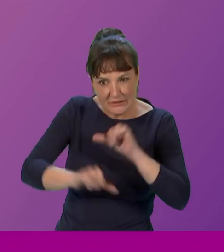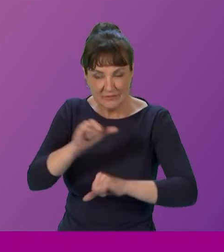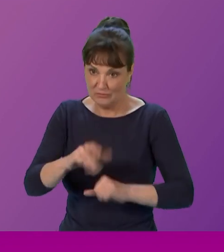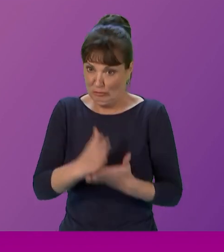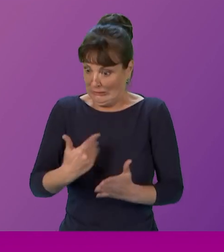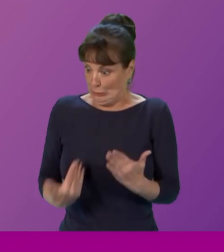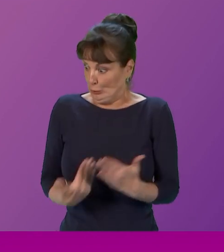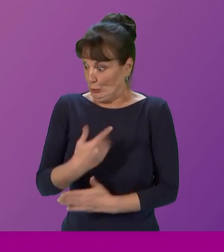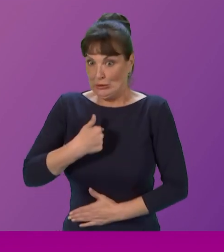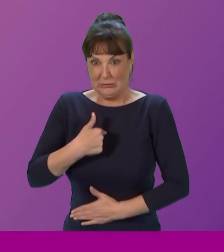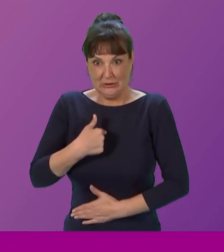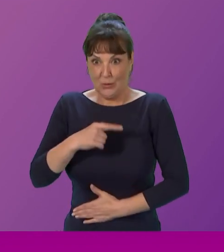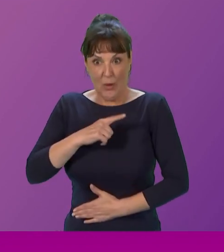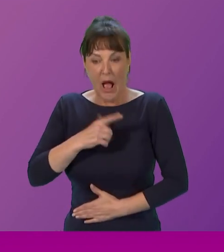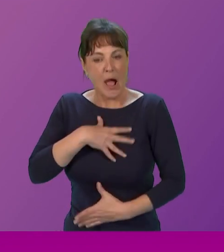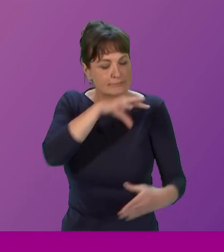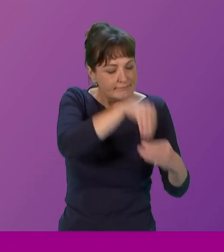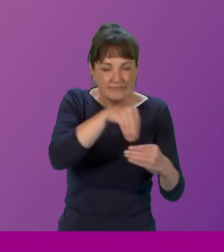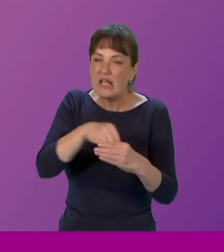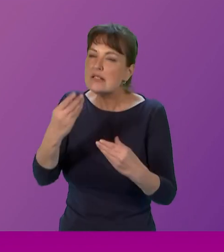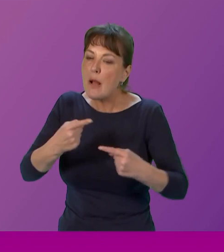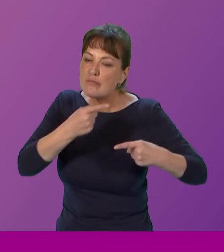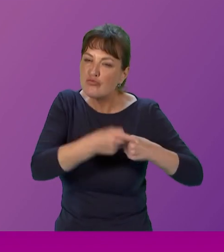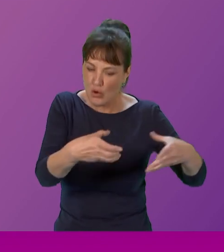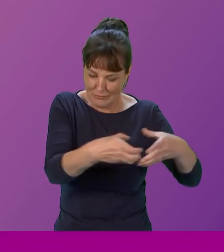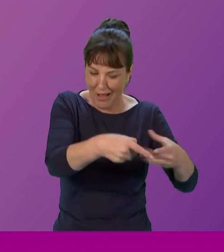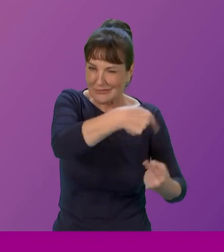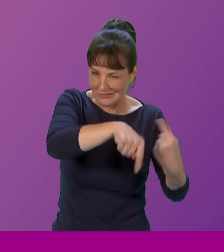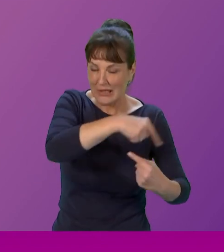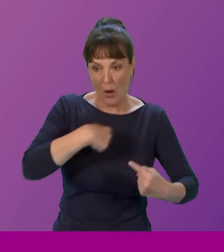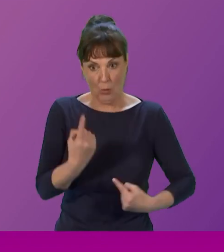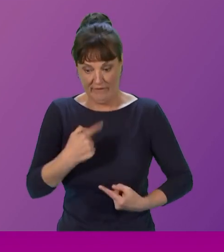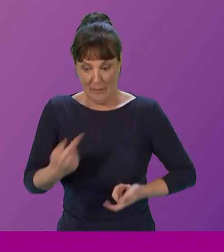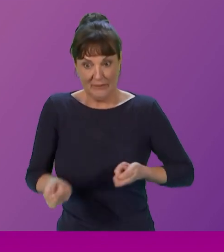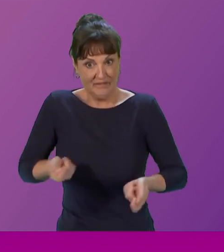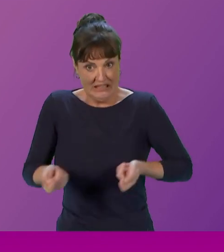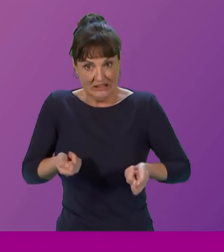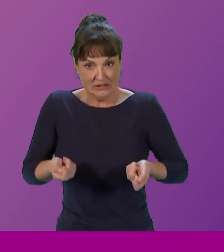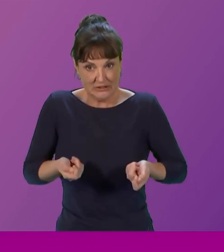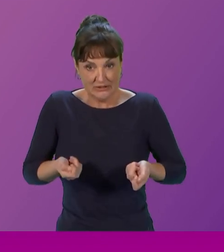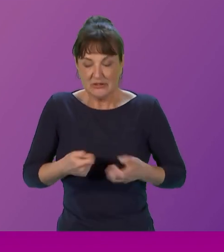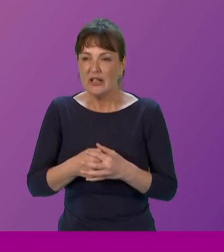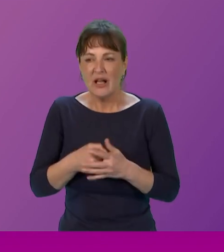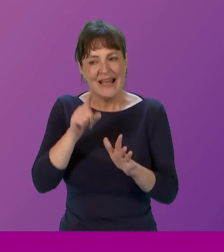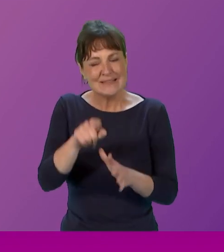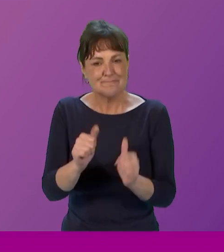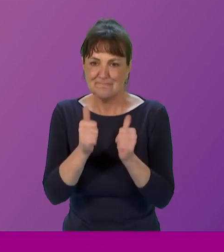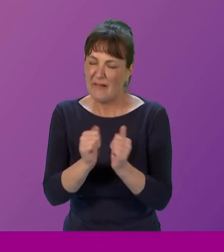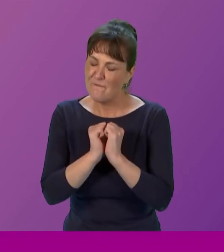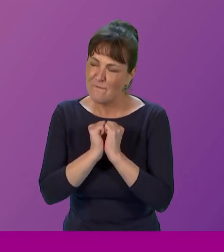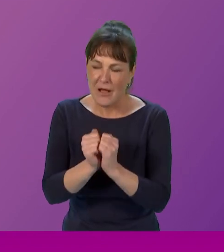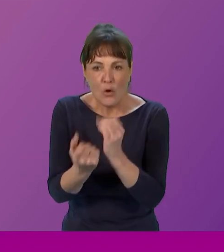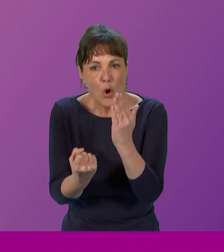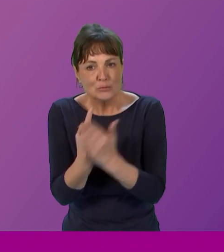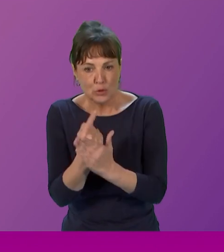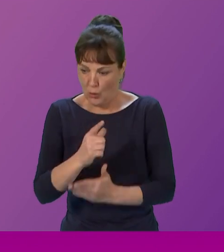-party groups and a convener of one as well. And, um, um, it's a really valuable opportunity for people to sit around that